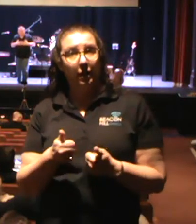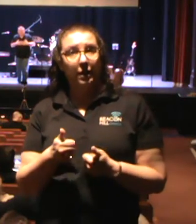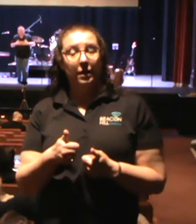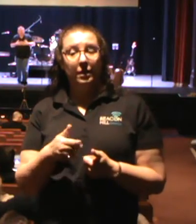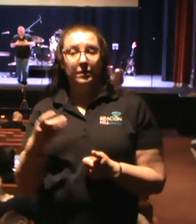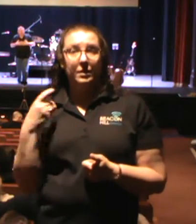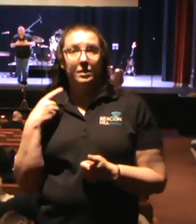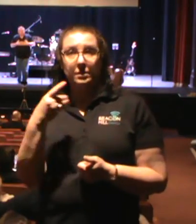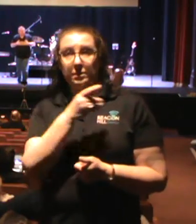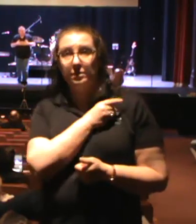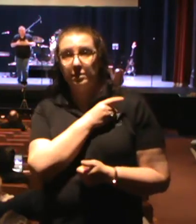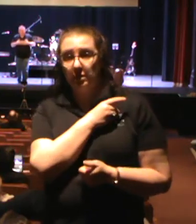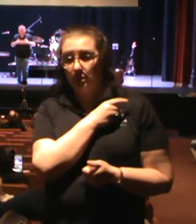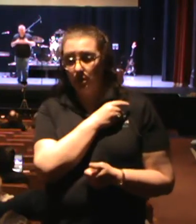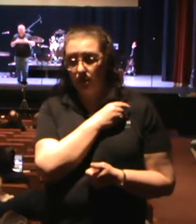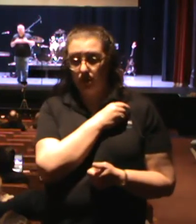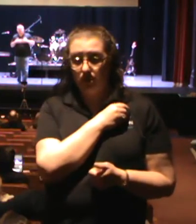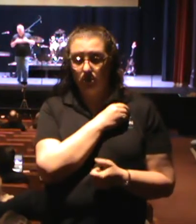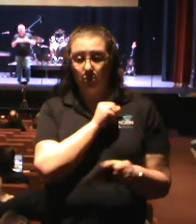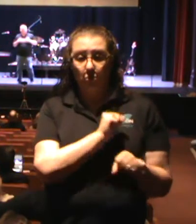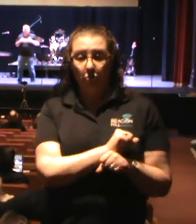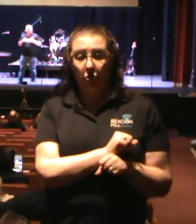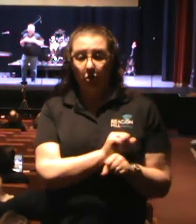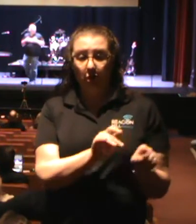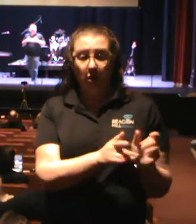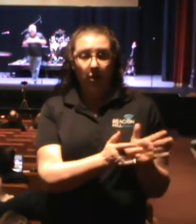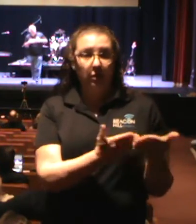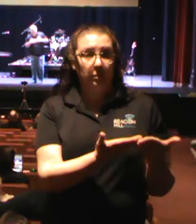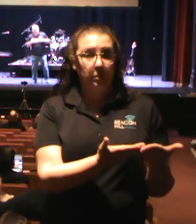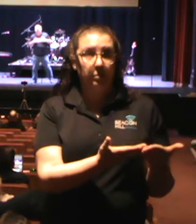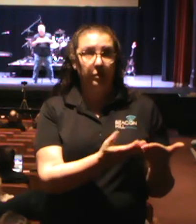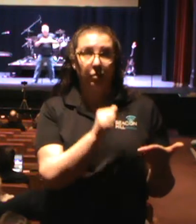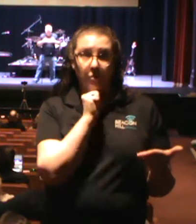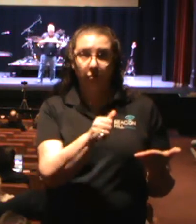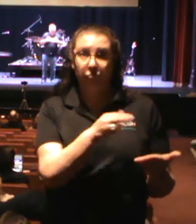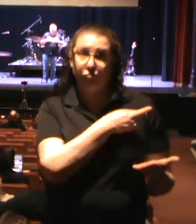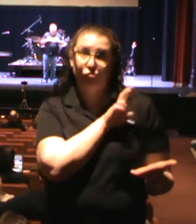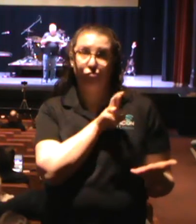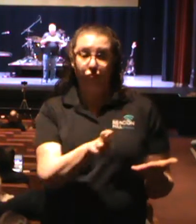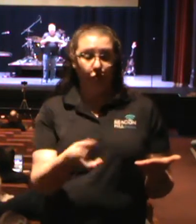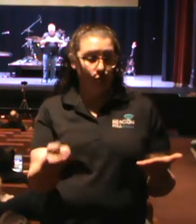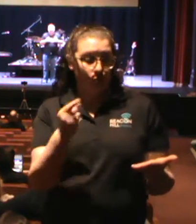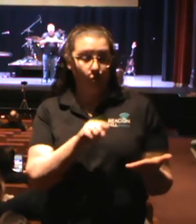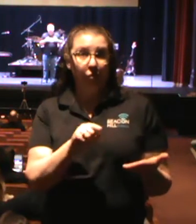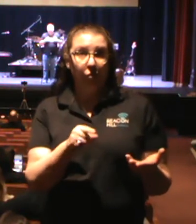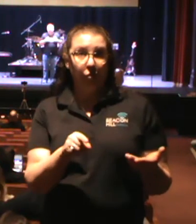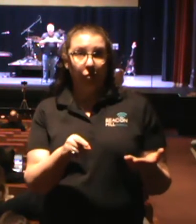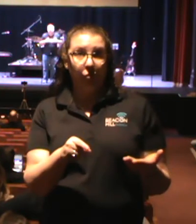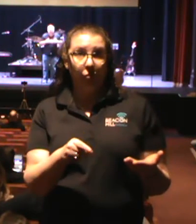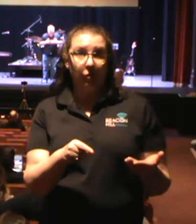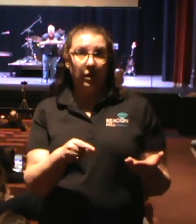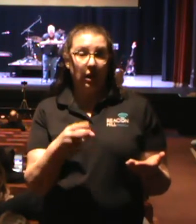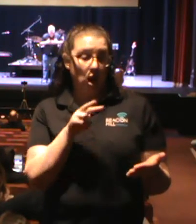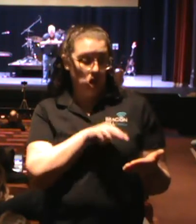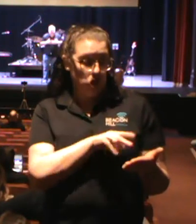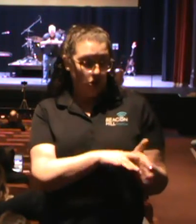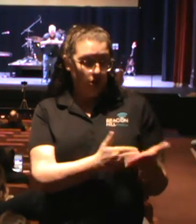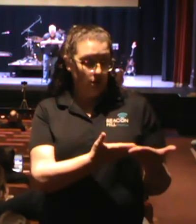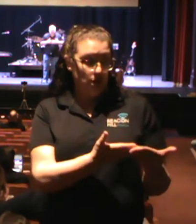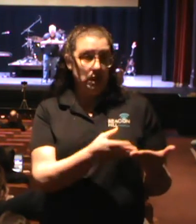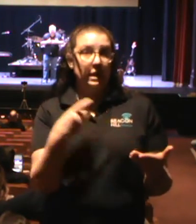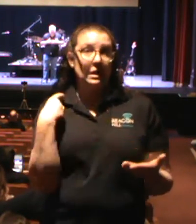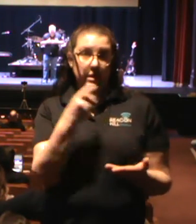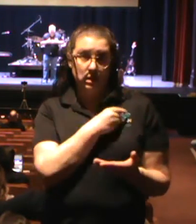have held an unbiblical role. When I look at the Bible, the deacons are to be servants